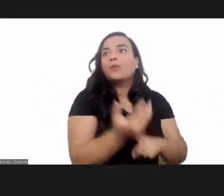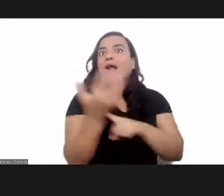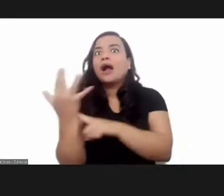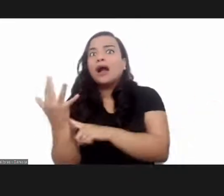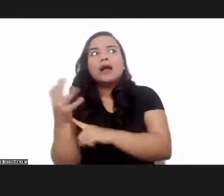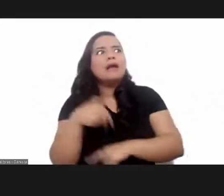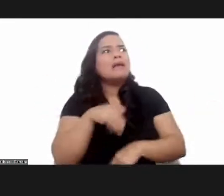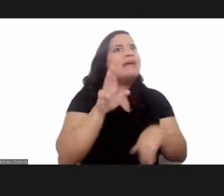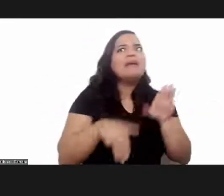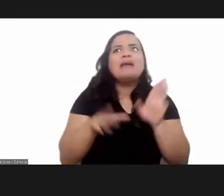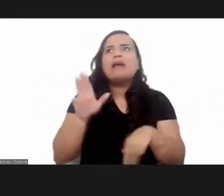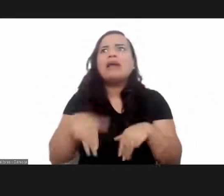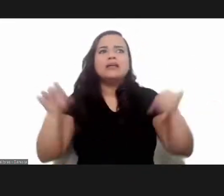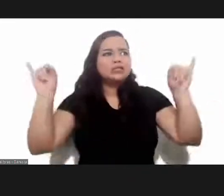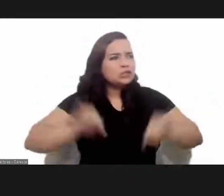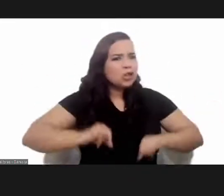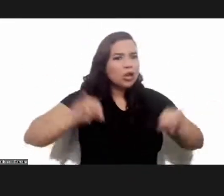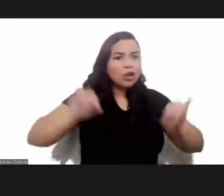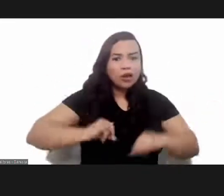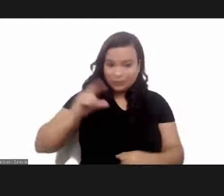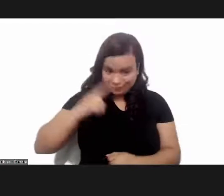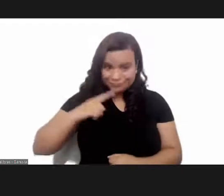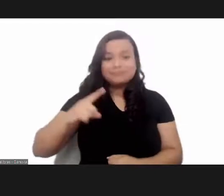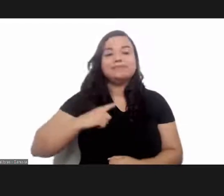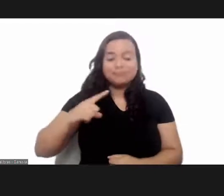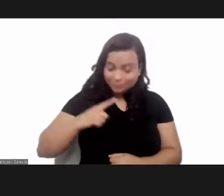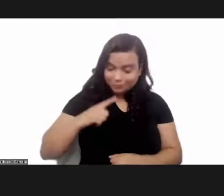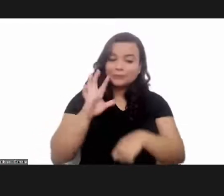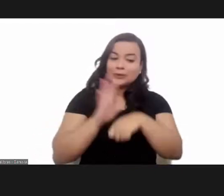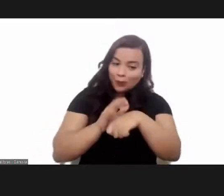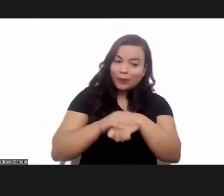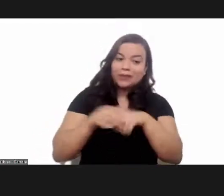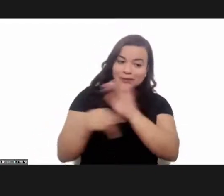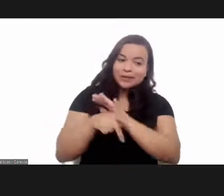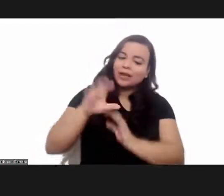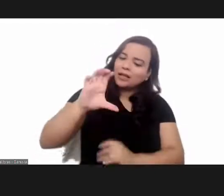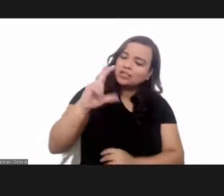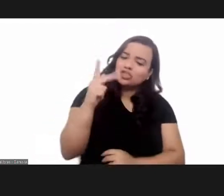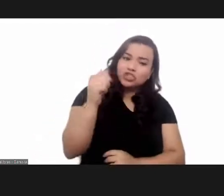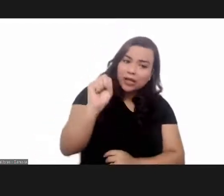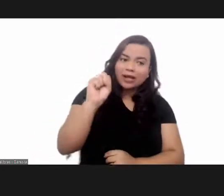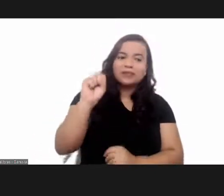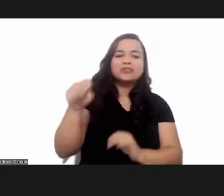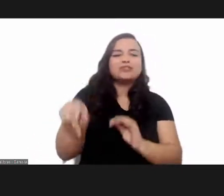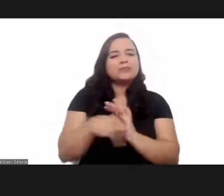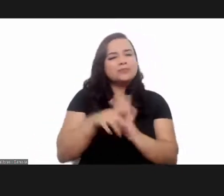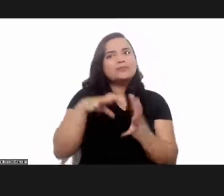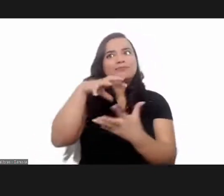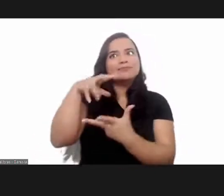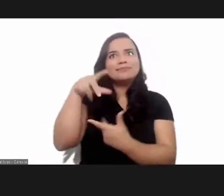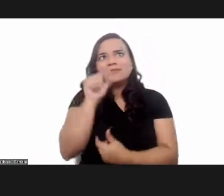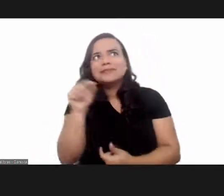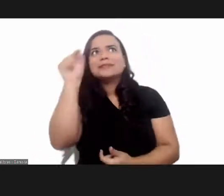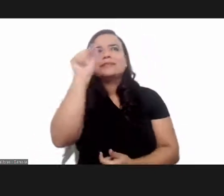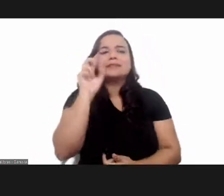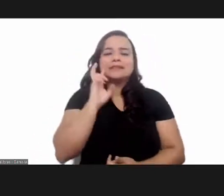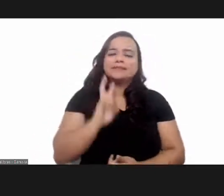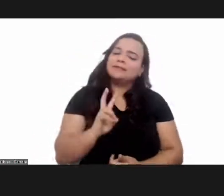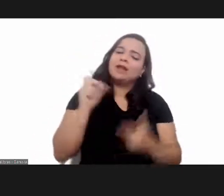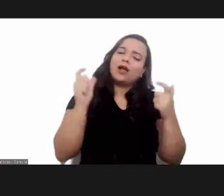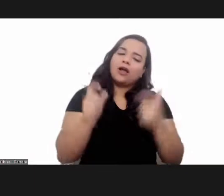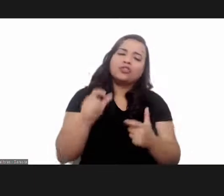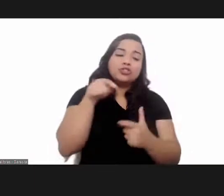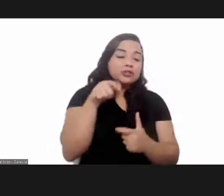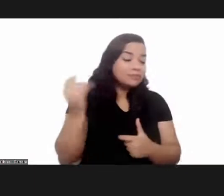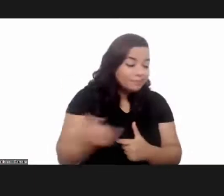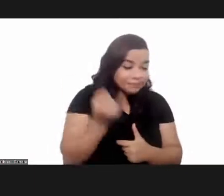people have are directly or indirectly affected by Chagas disease in the world, an essential element for